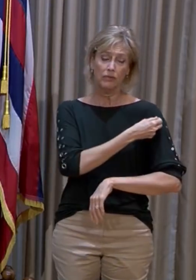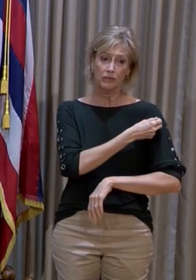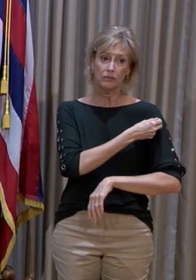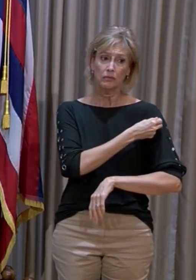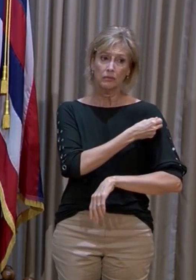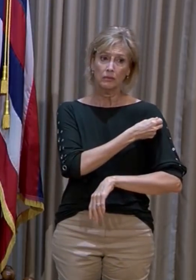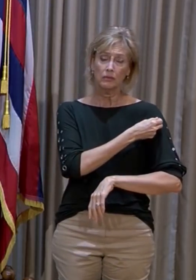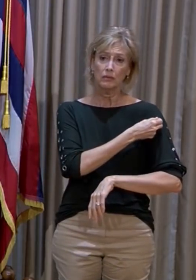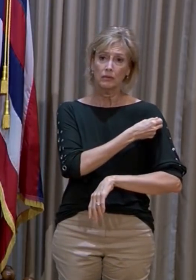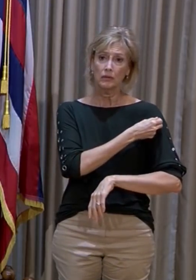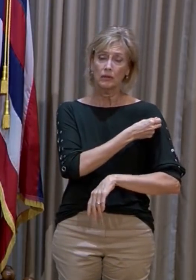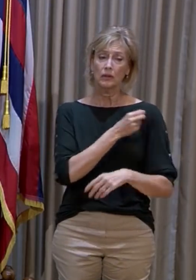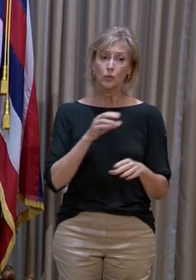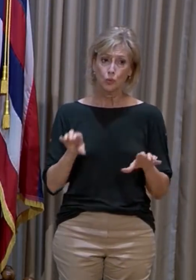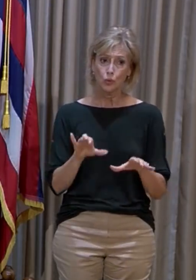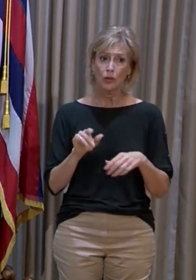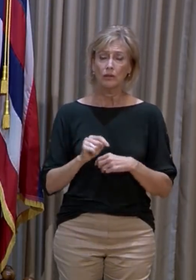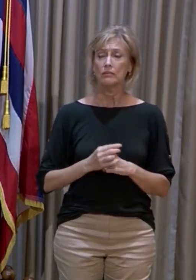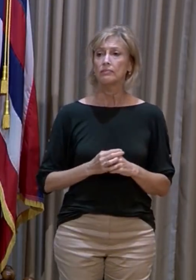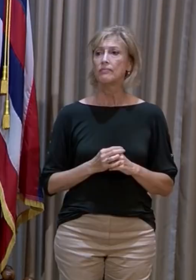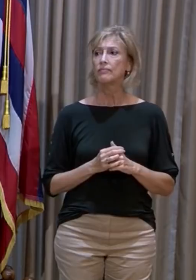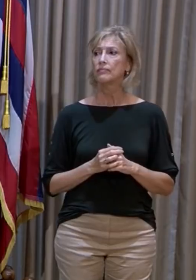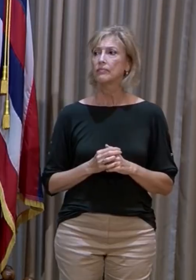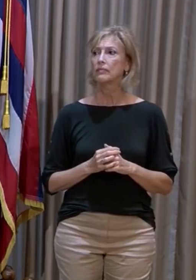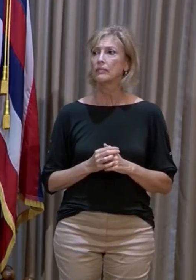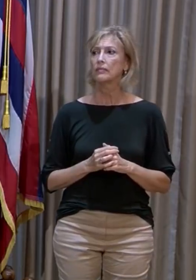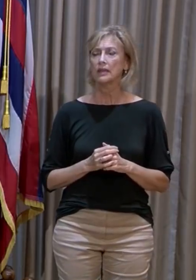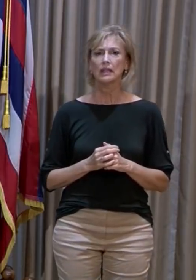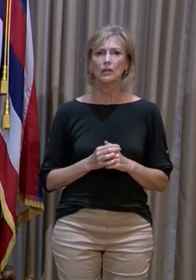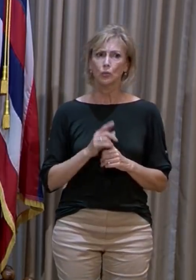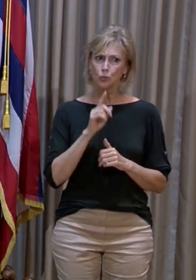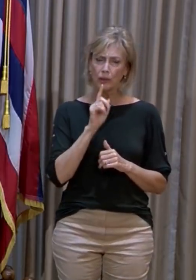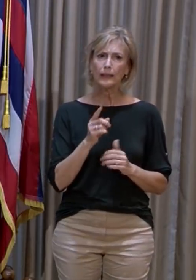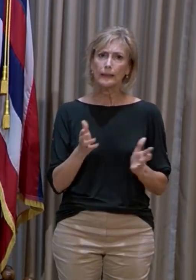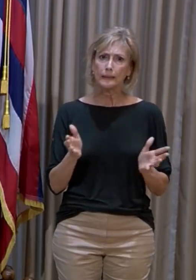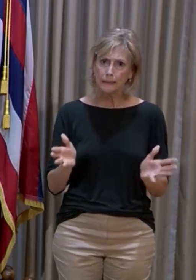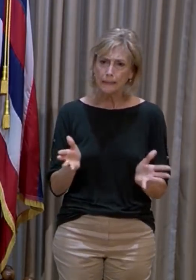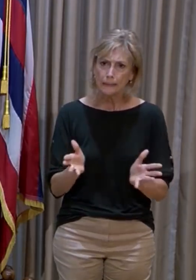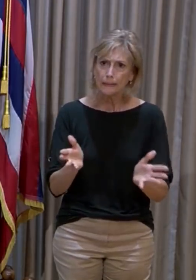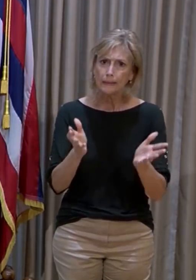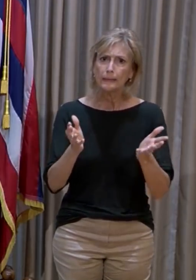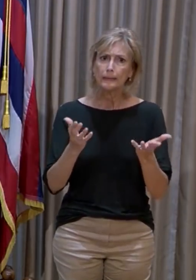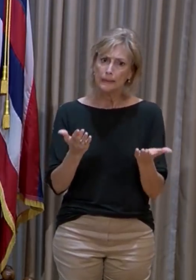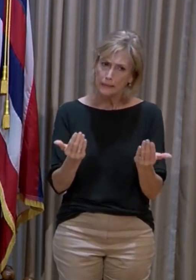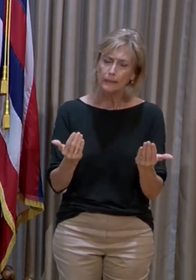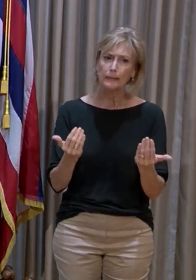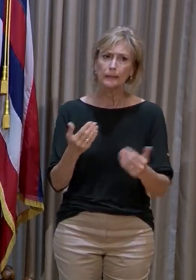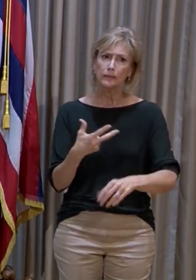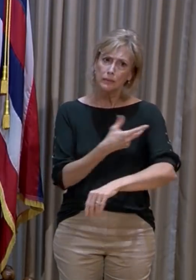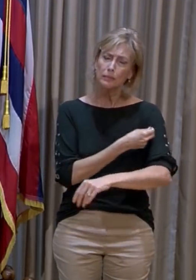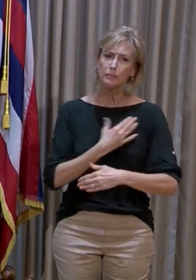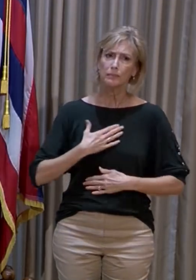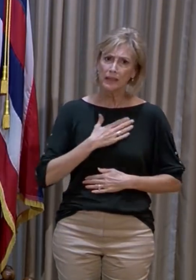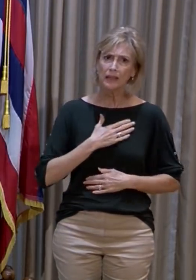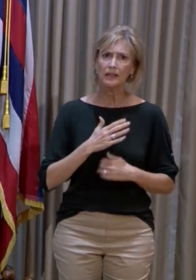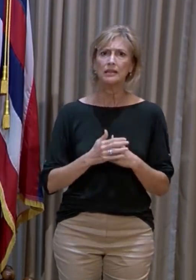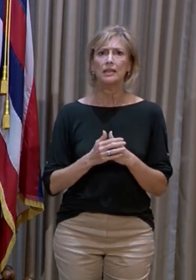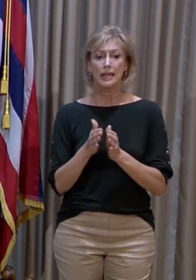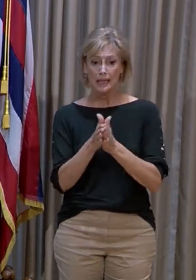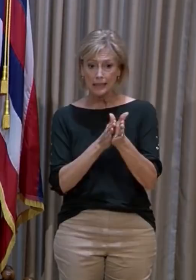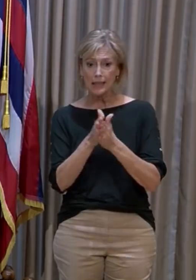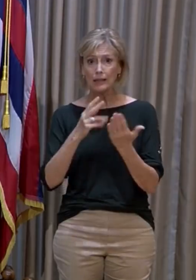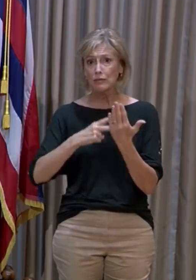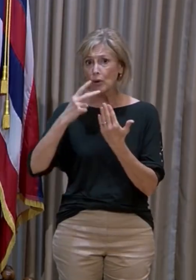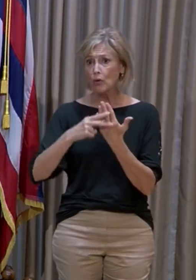very urgently through a wide range of incentive programs